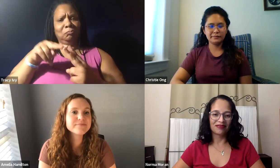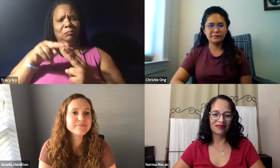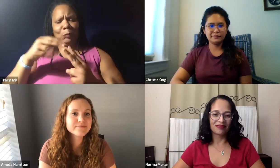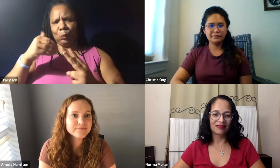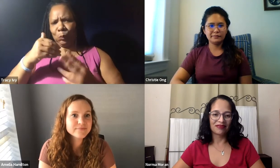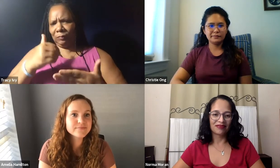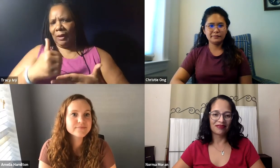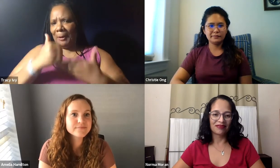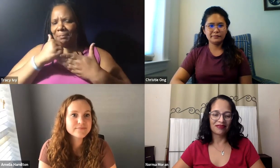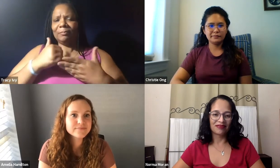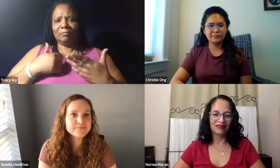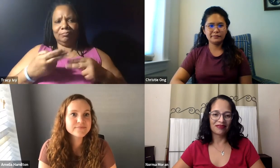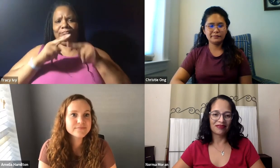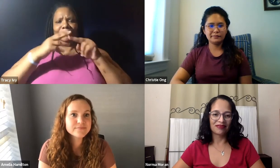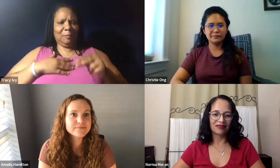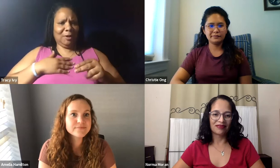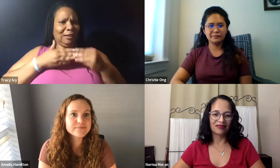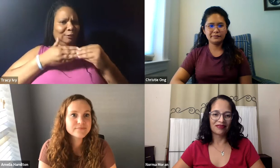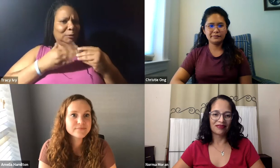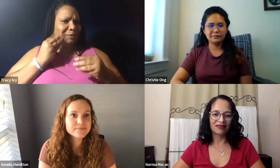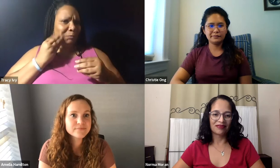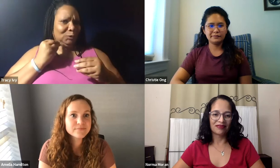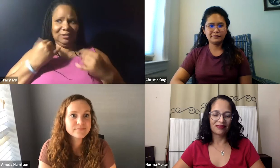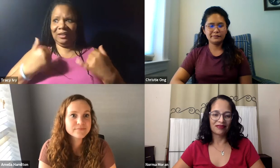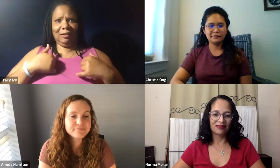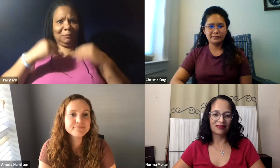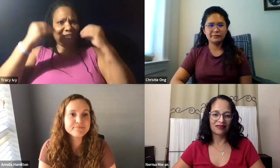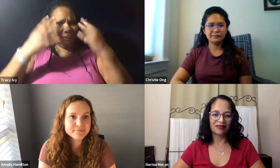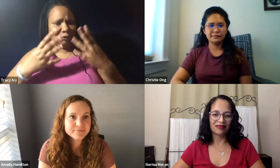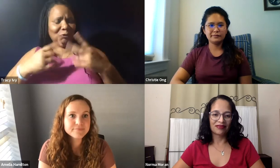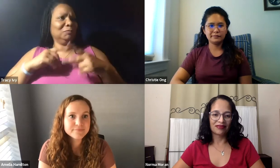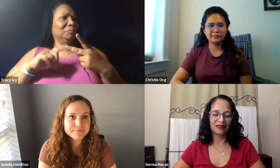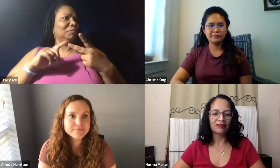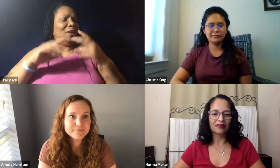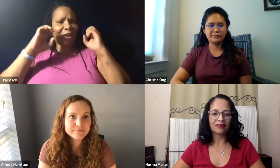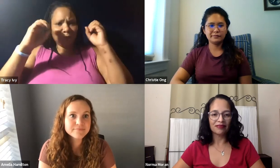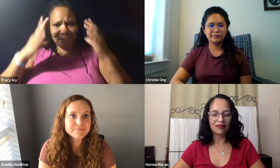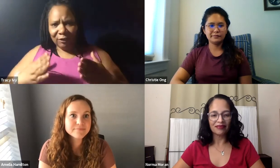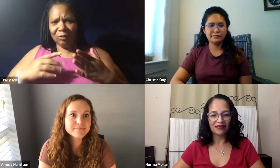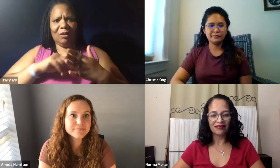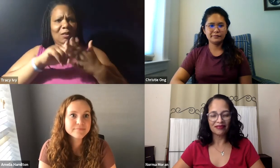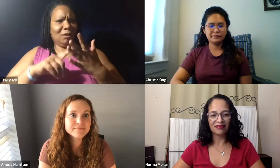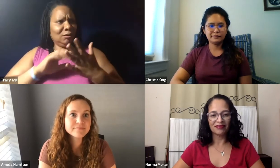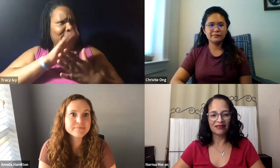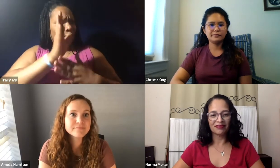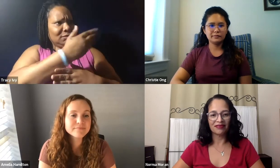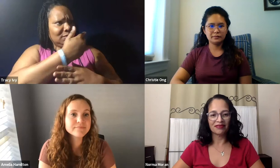various committees as well. And both of those have helped me increase my leadership abilities. I'm a teacher and